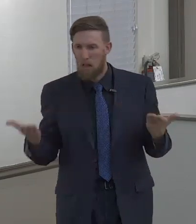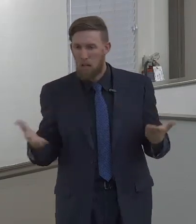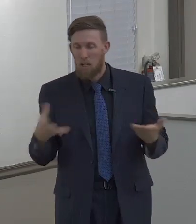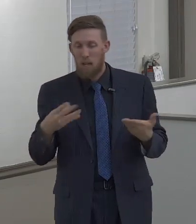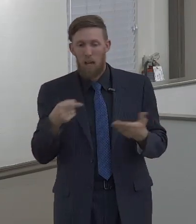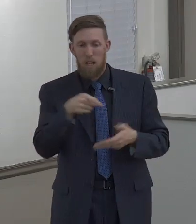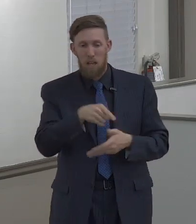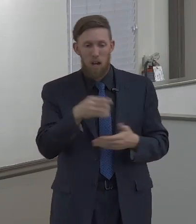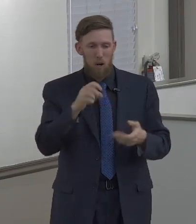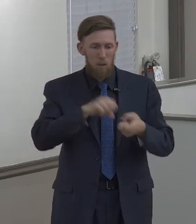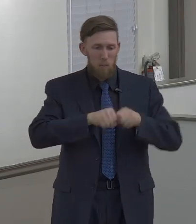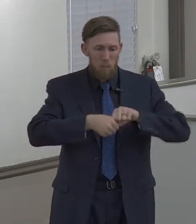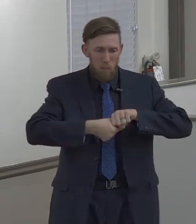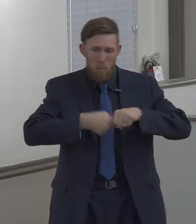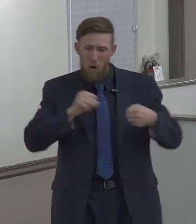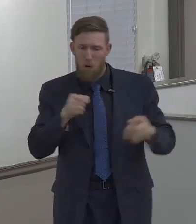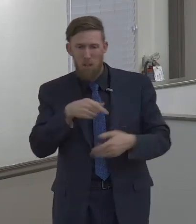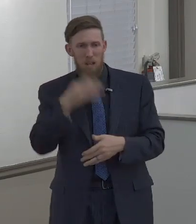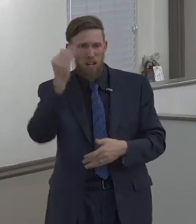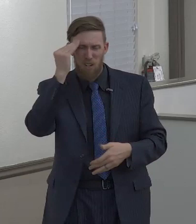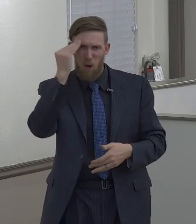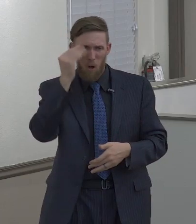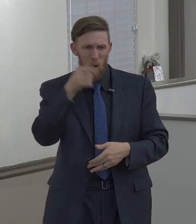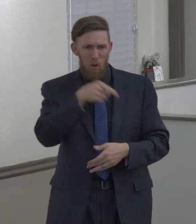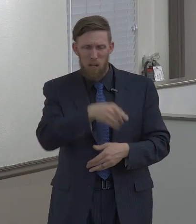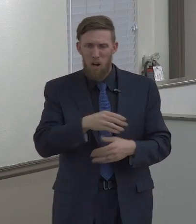They have lived all those sins and they're broken.